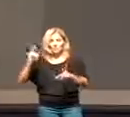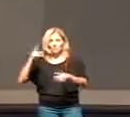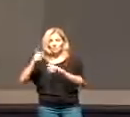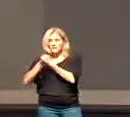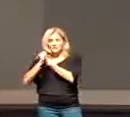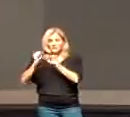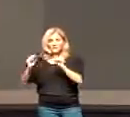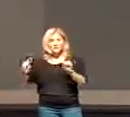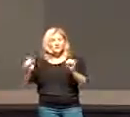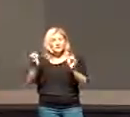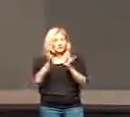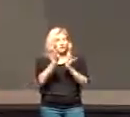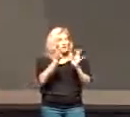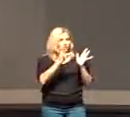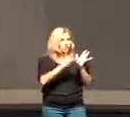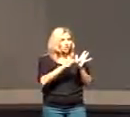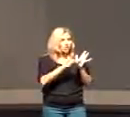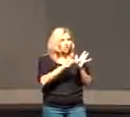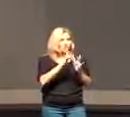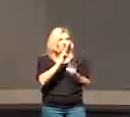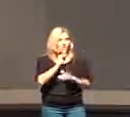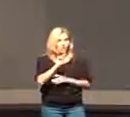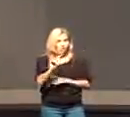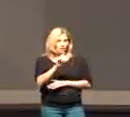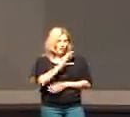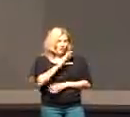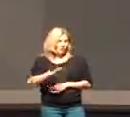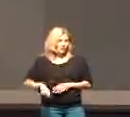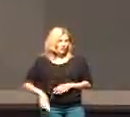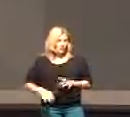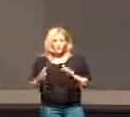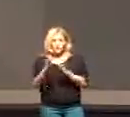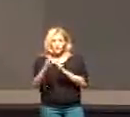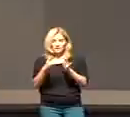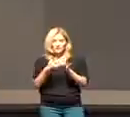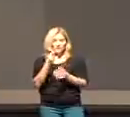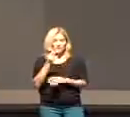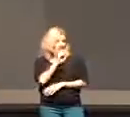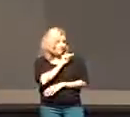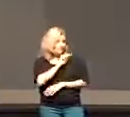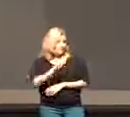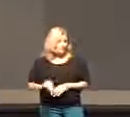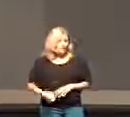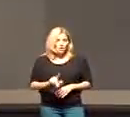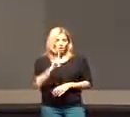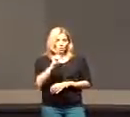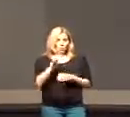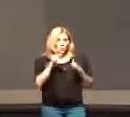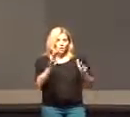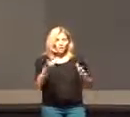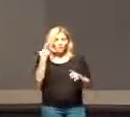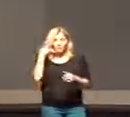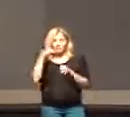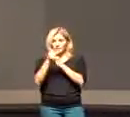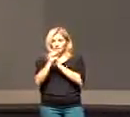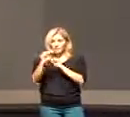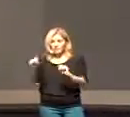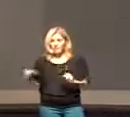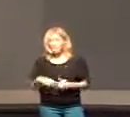He is Jesus the Christ. Jesus the Messiah. The one way to salvation.